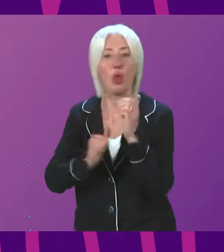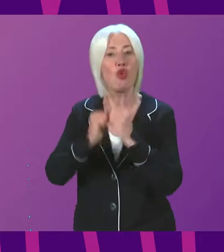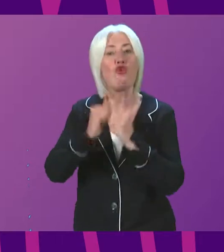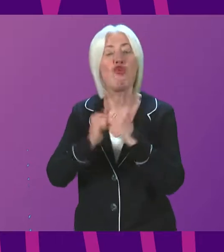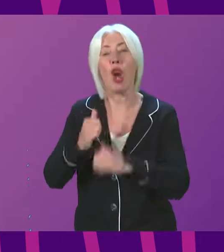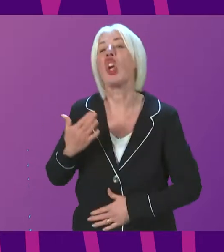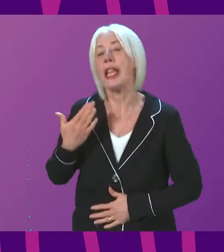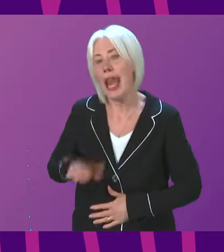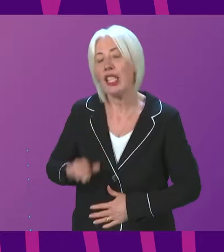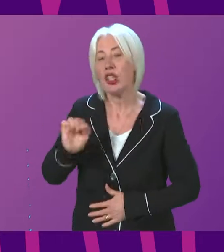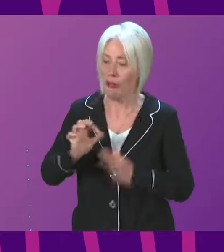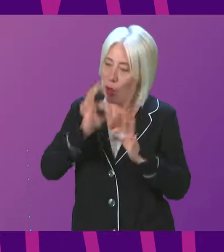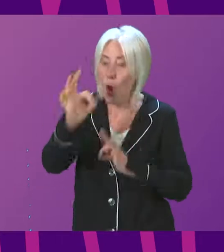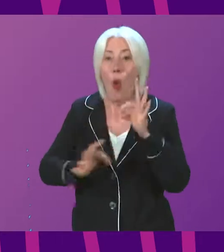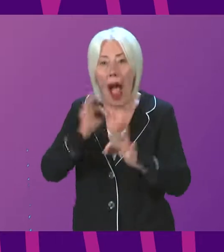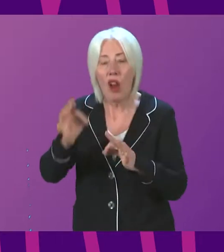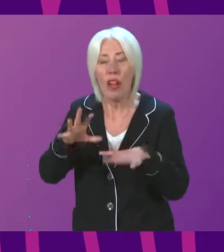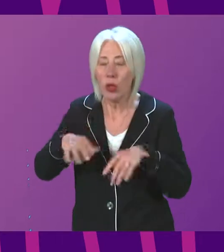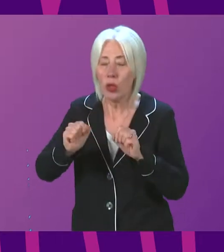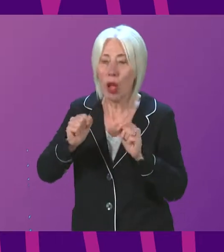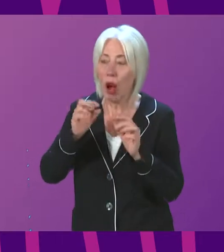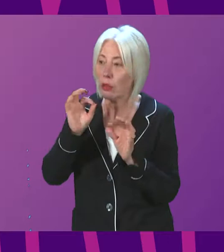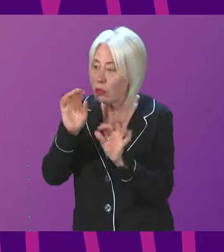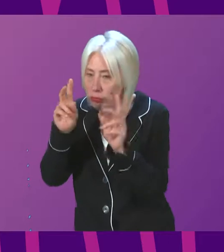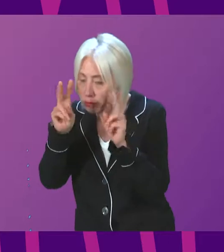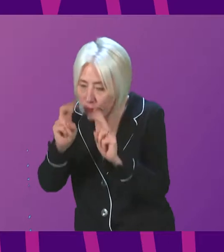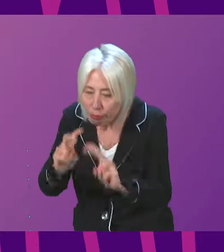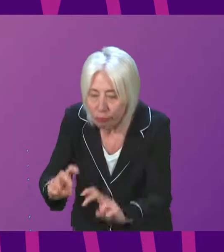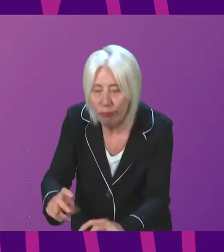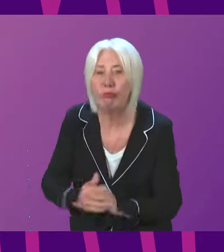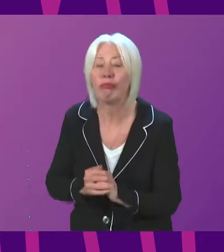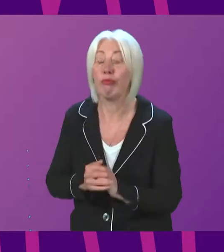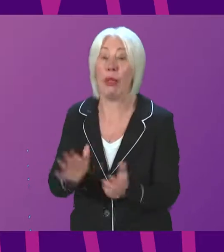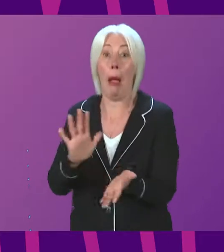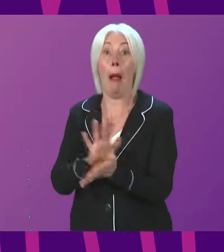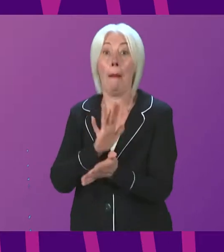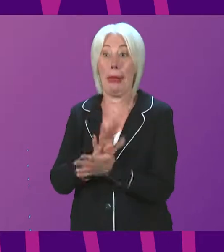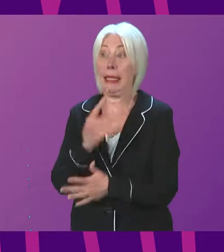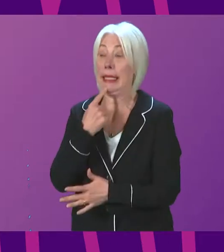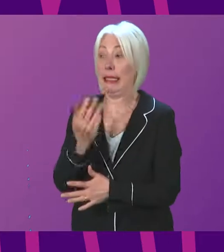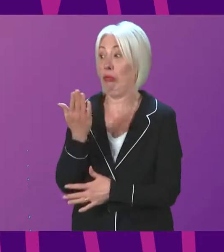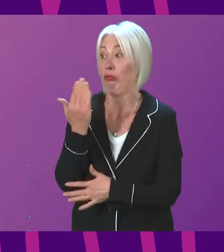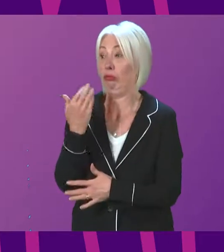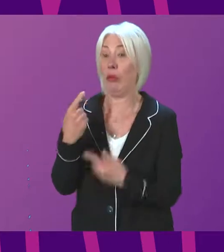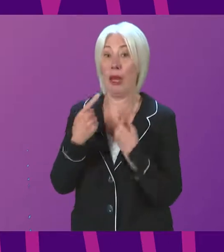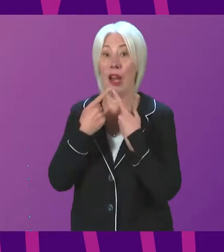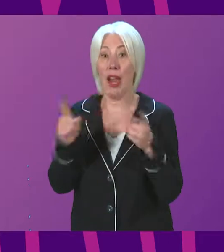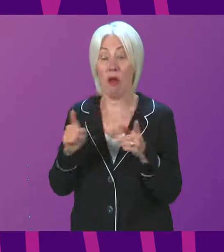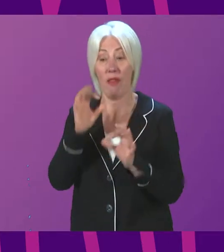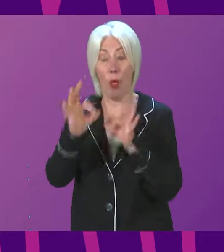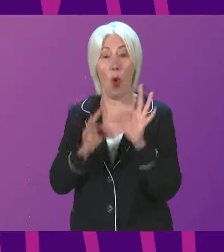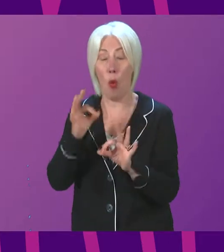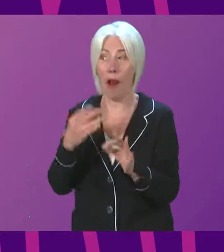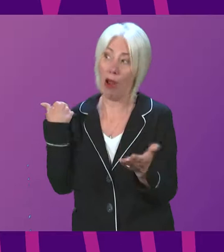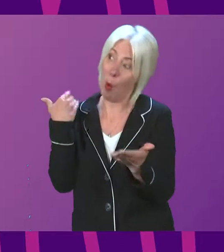for the Inquiry to carry out its investigatory functions. I am pleased to note from the Inquiry's recent public announcement that significant